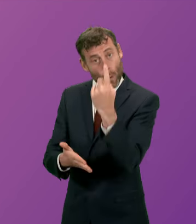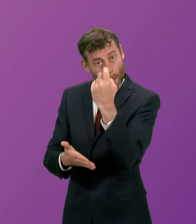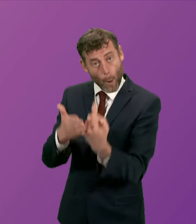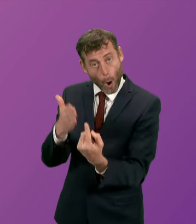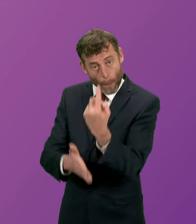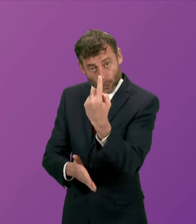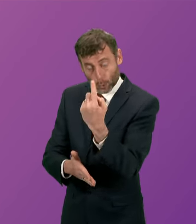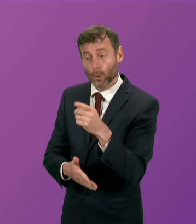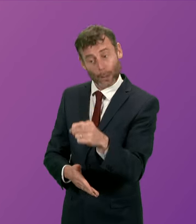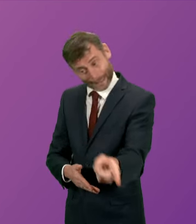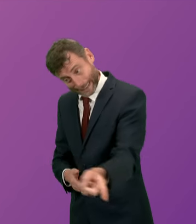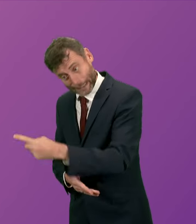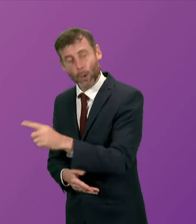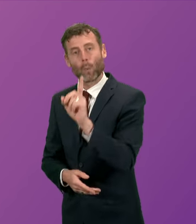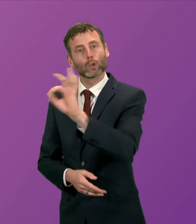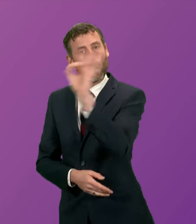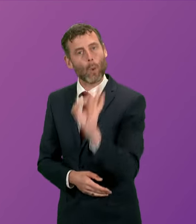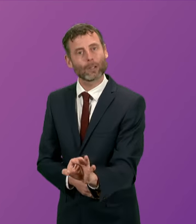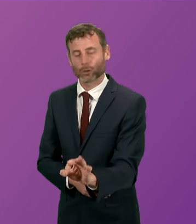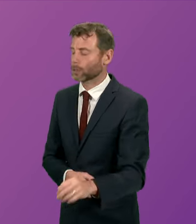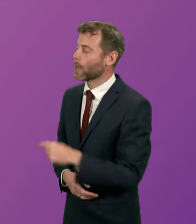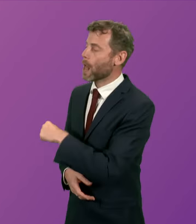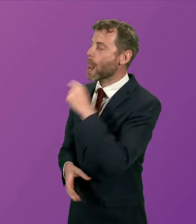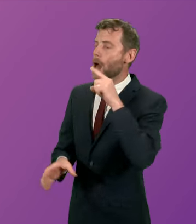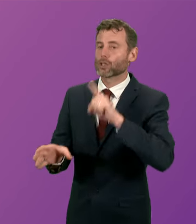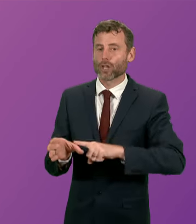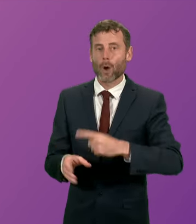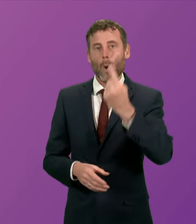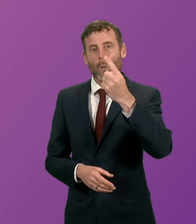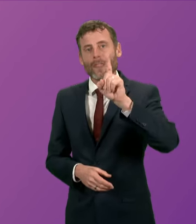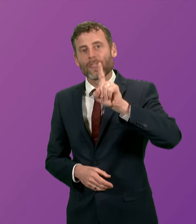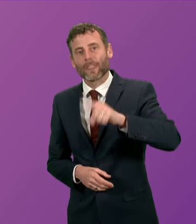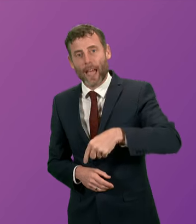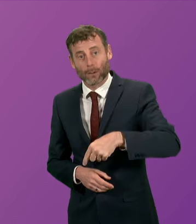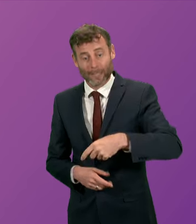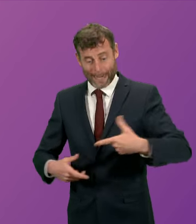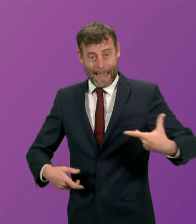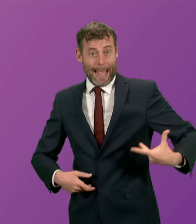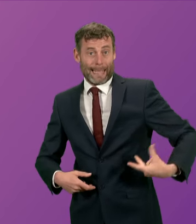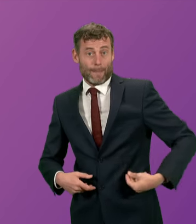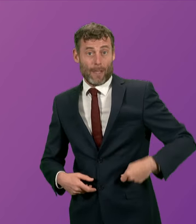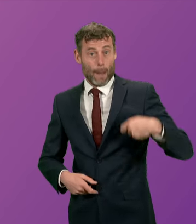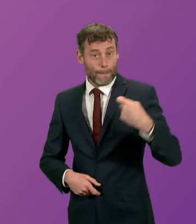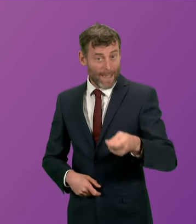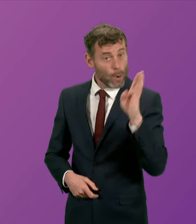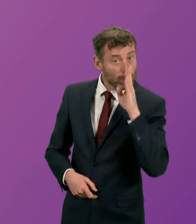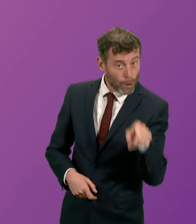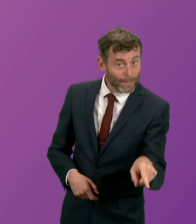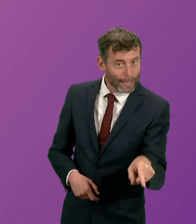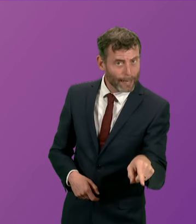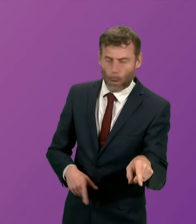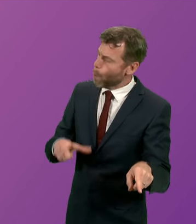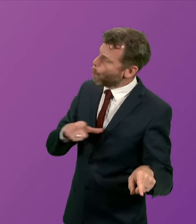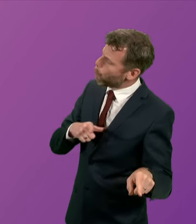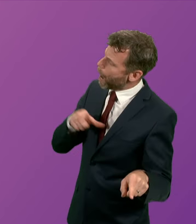is my question, presenting officer. certainly hope it is, Mr Sarwar. Last year, more than 1,000 rounds of chemotherapy were paid for privately. Why